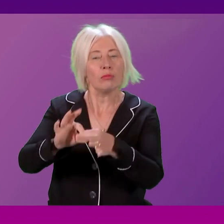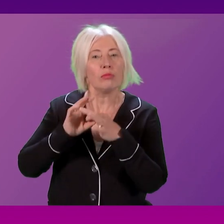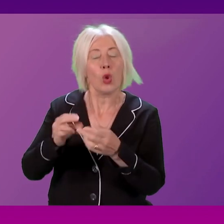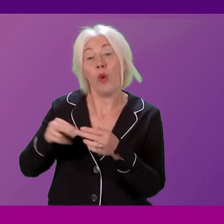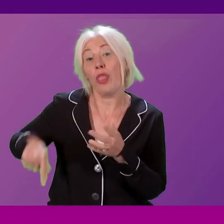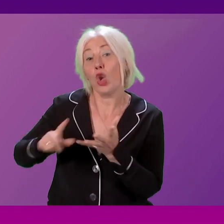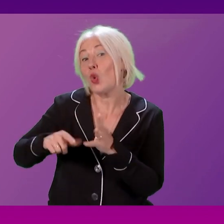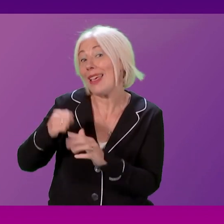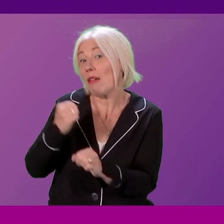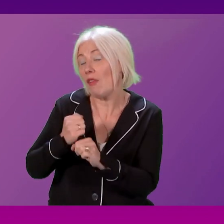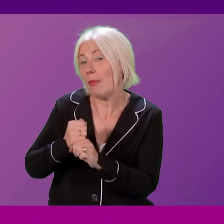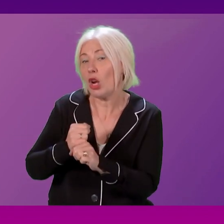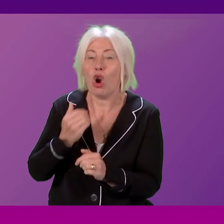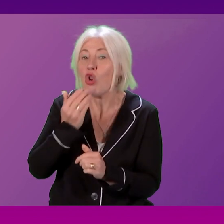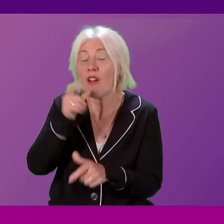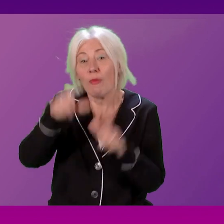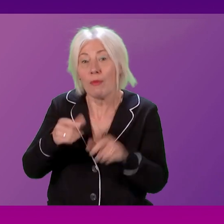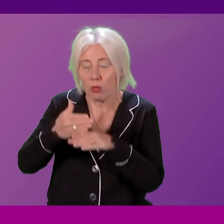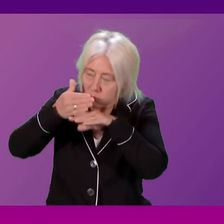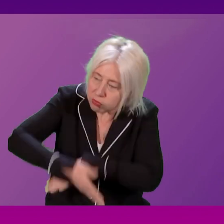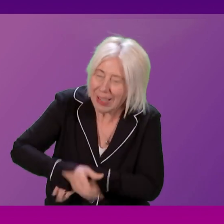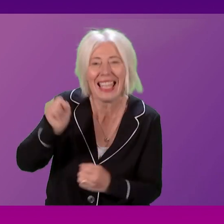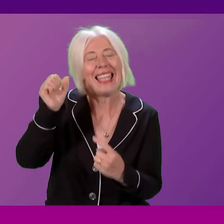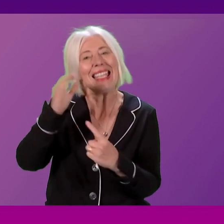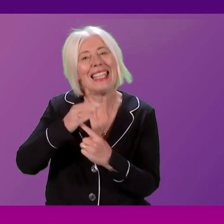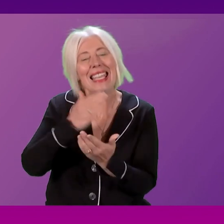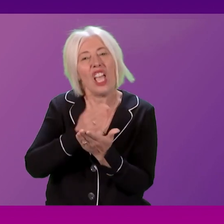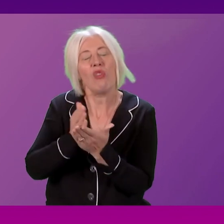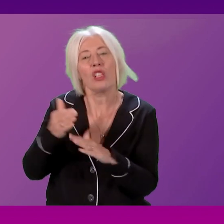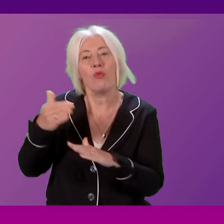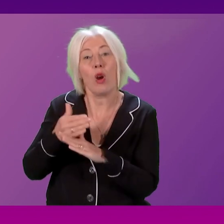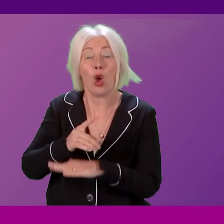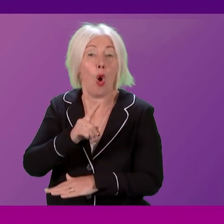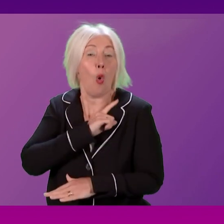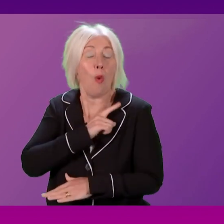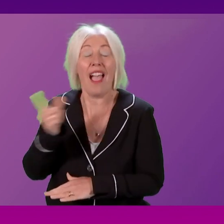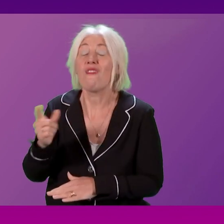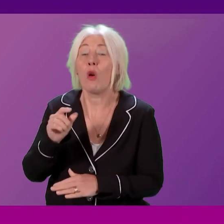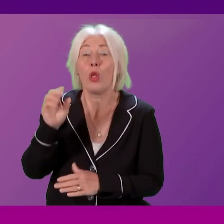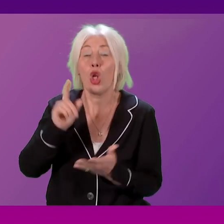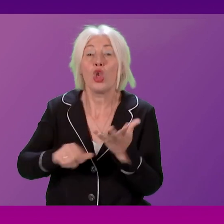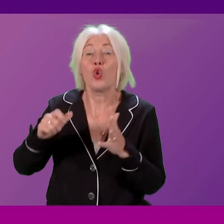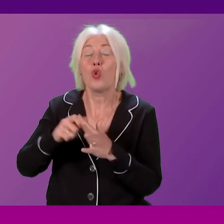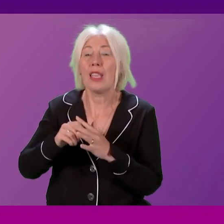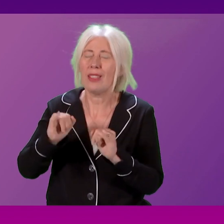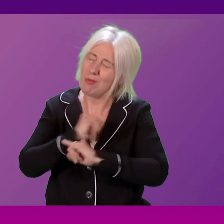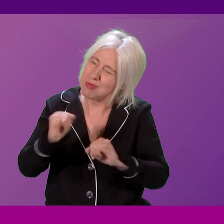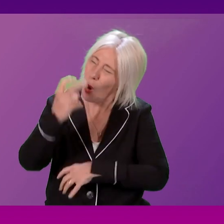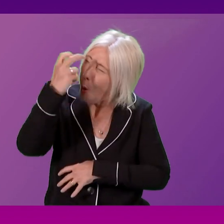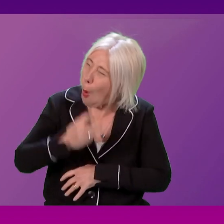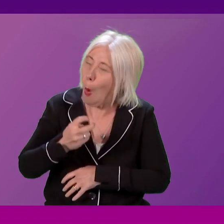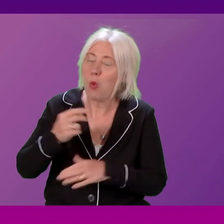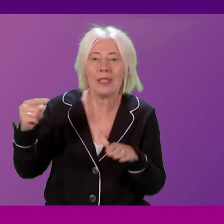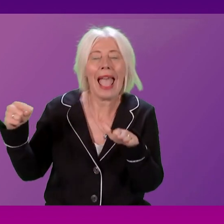government on labour shortages in key sectors as a result of the UK's archaic immigration policies?